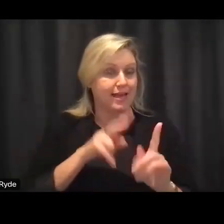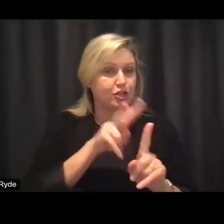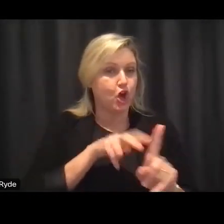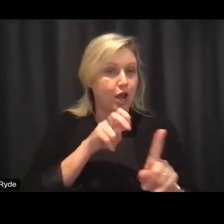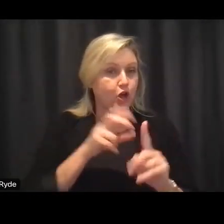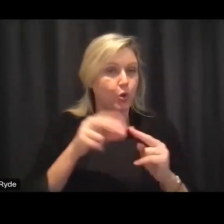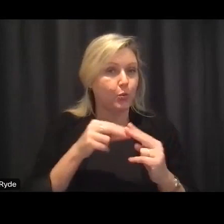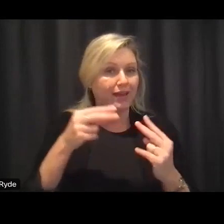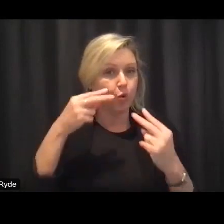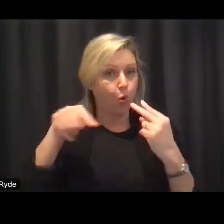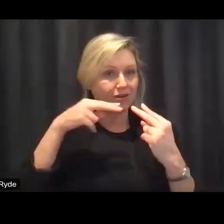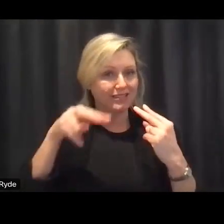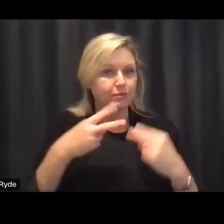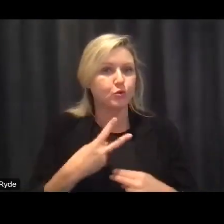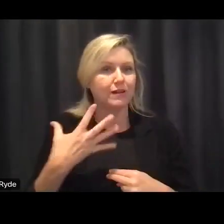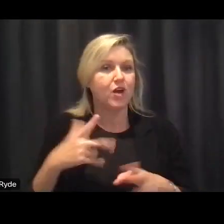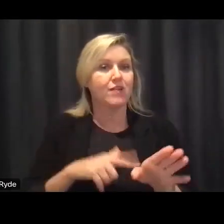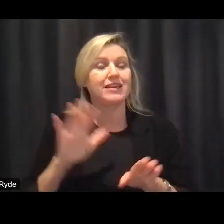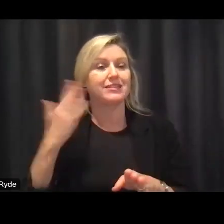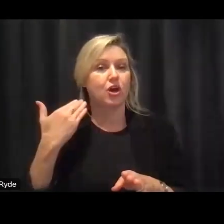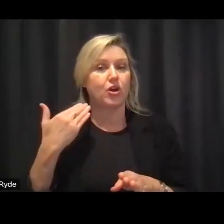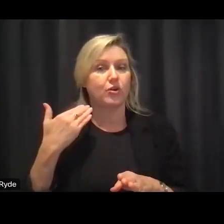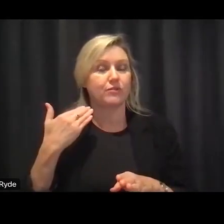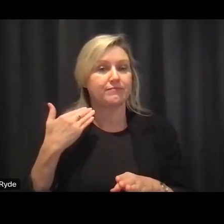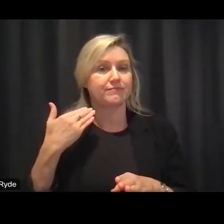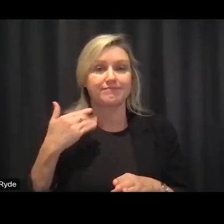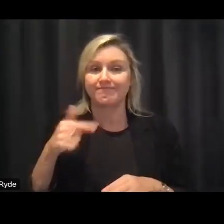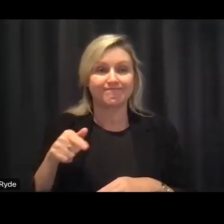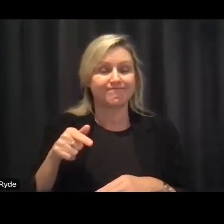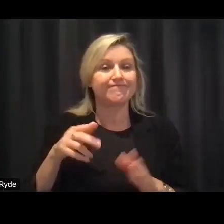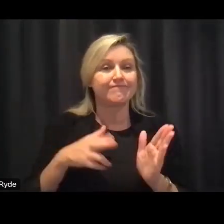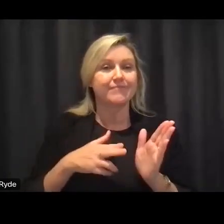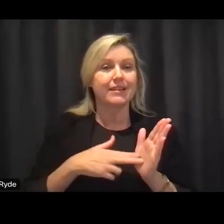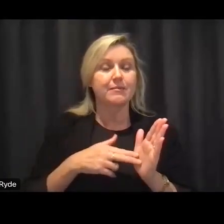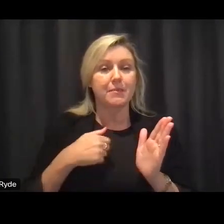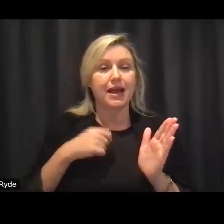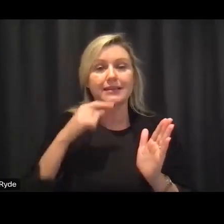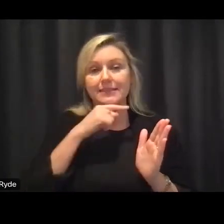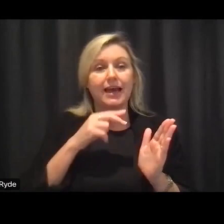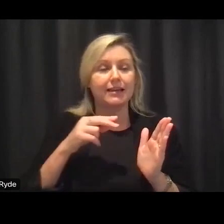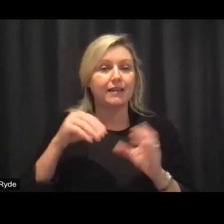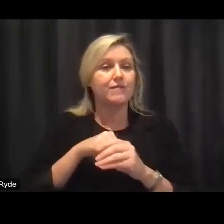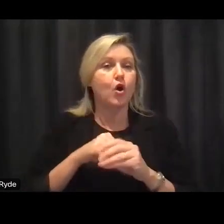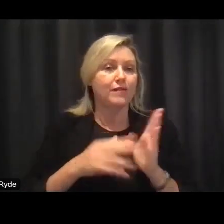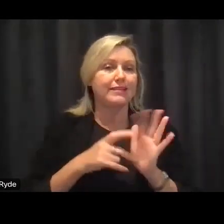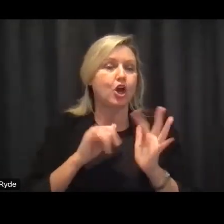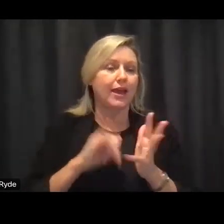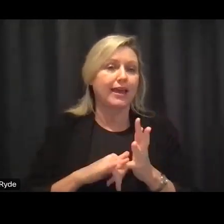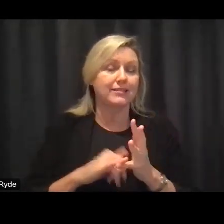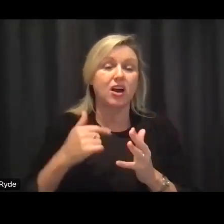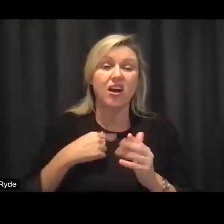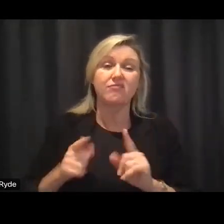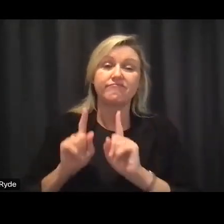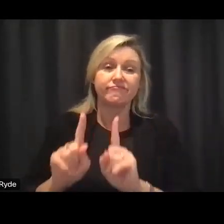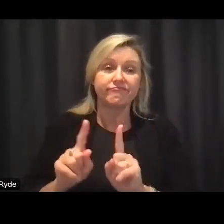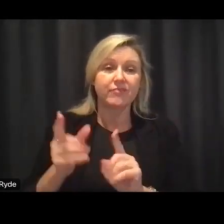25 years ago and who is an ndis my son is an ndis participant i go through that planning process uh i get